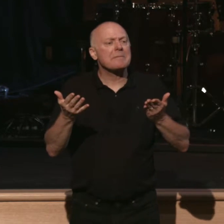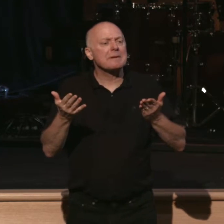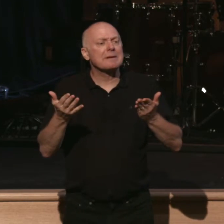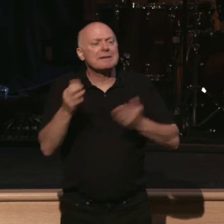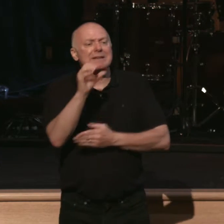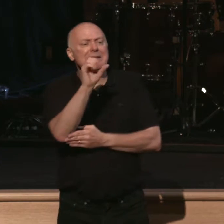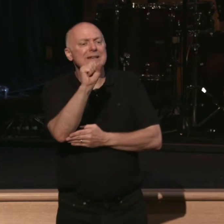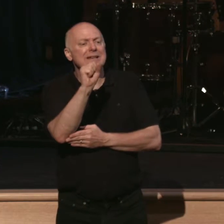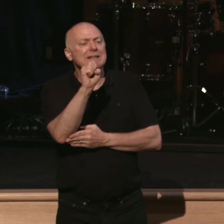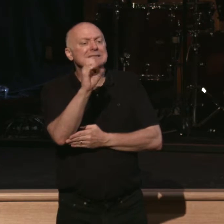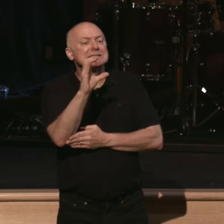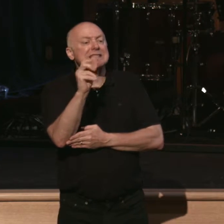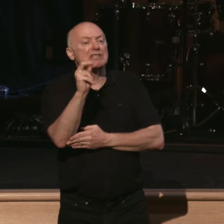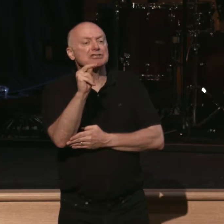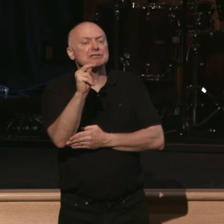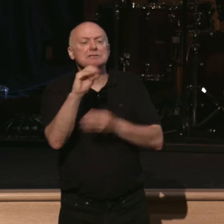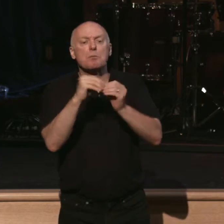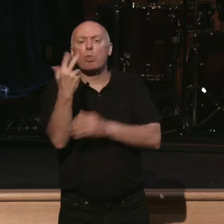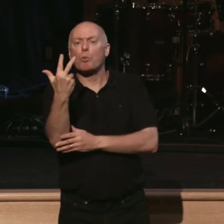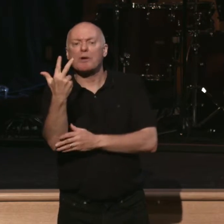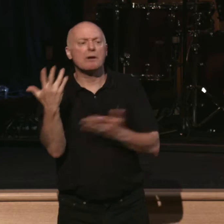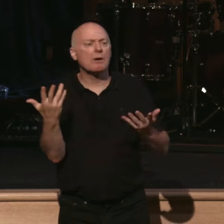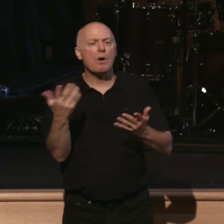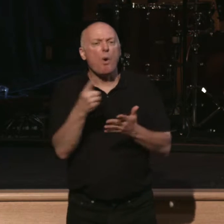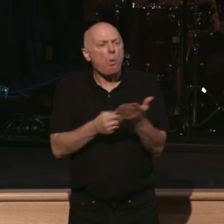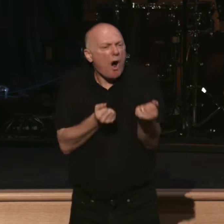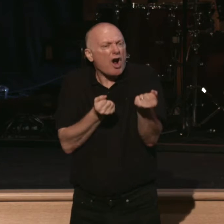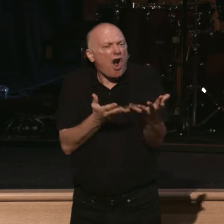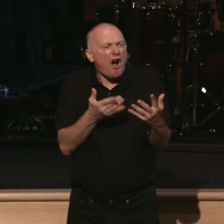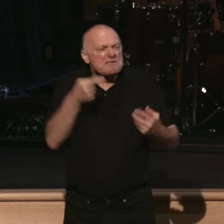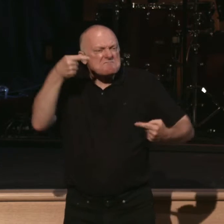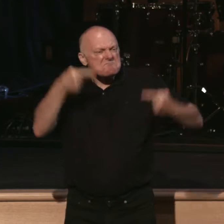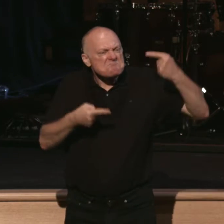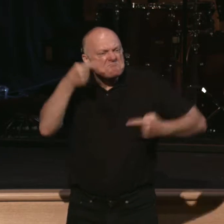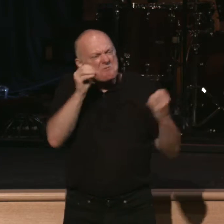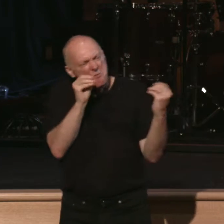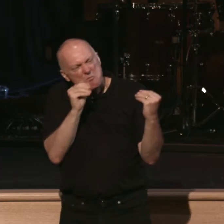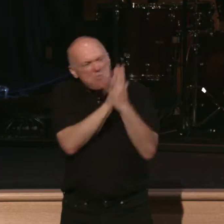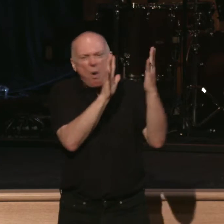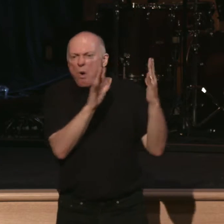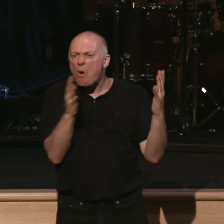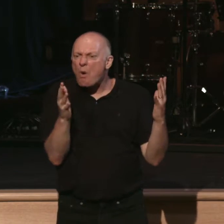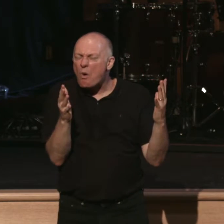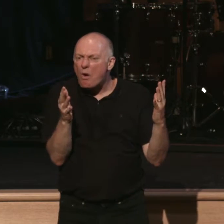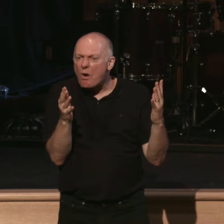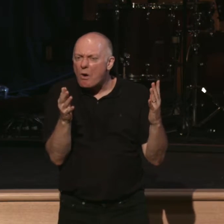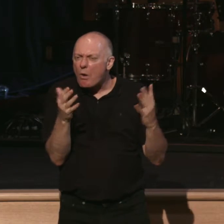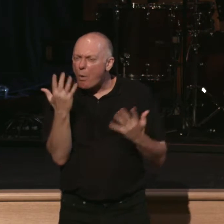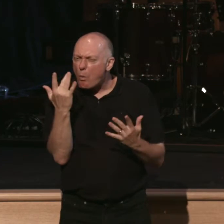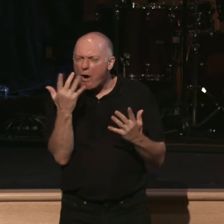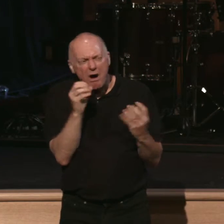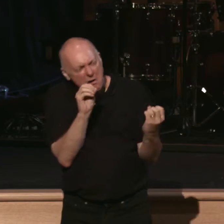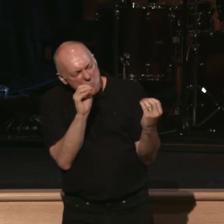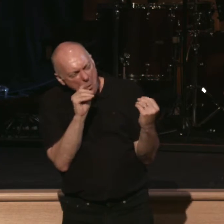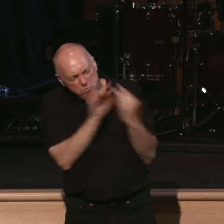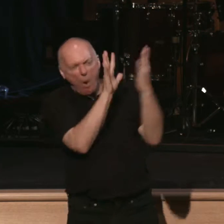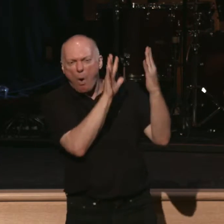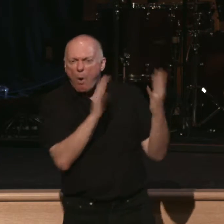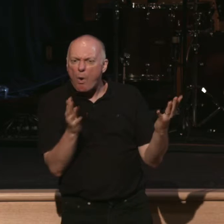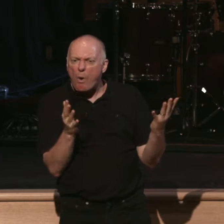And we're going to start with this. What causes fights among you? What causes fights among you? And where can we see